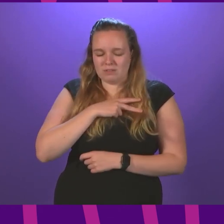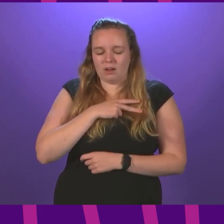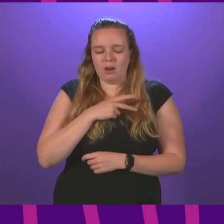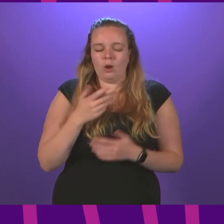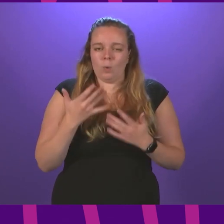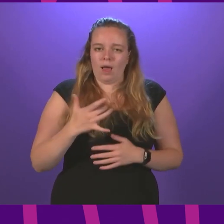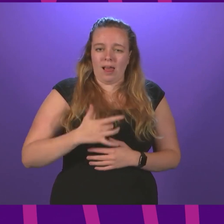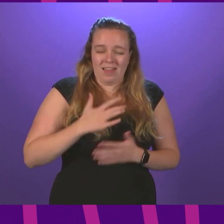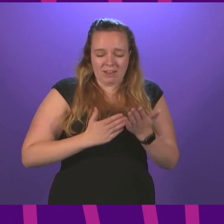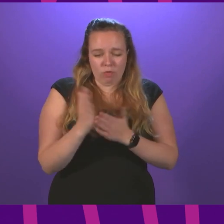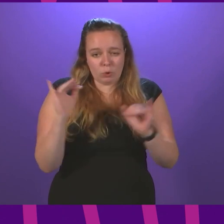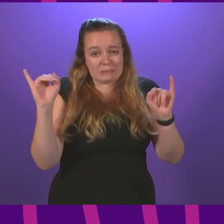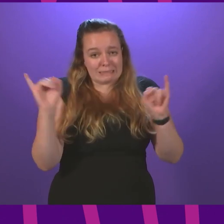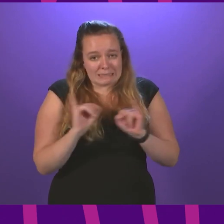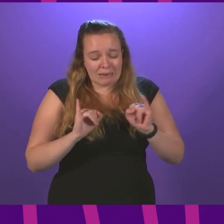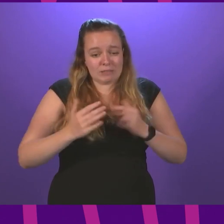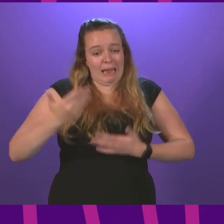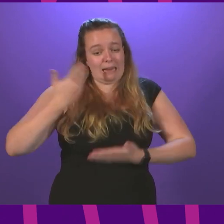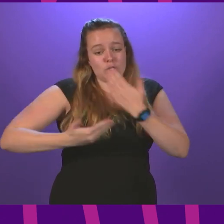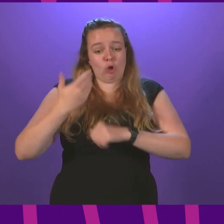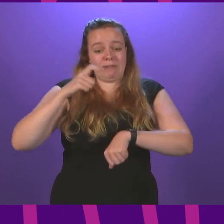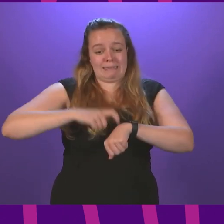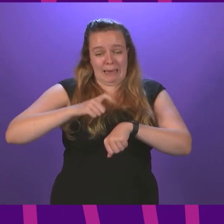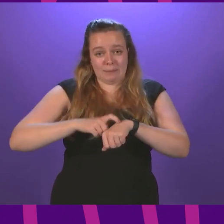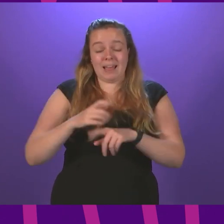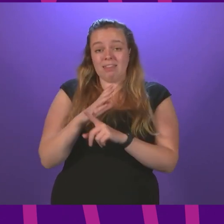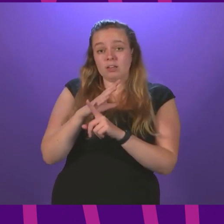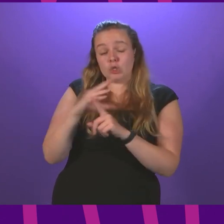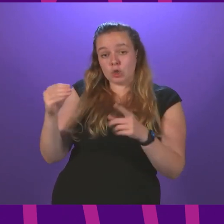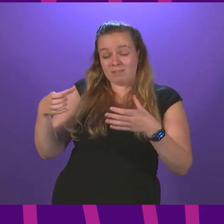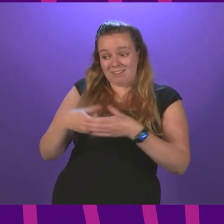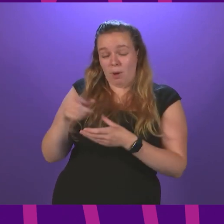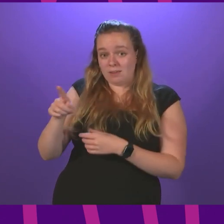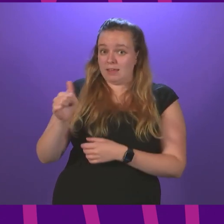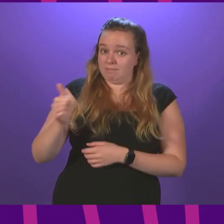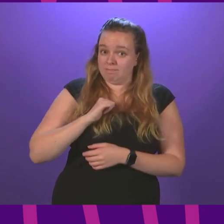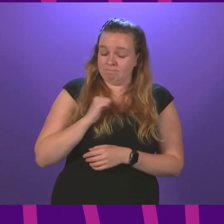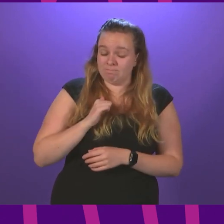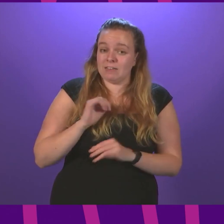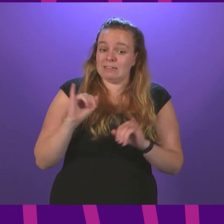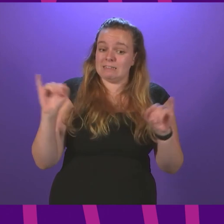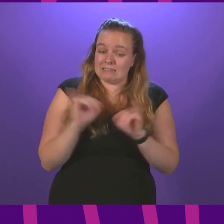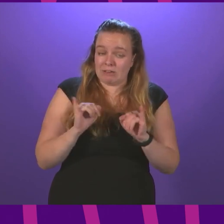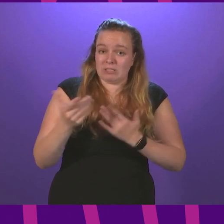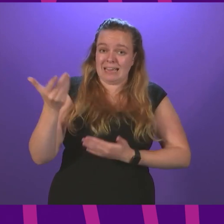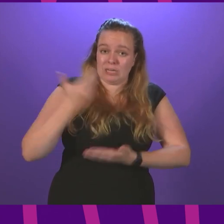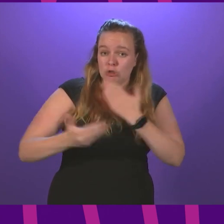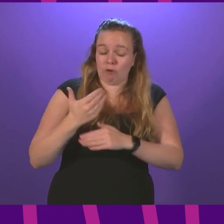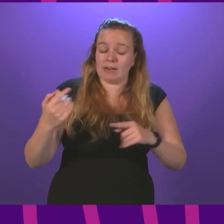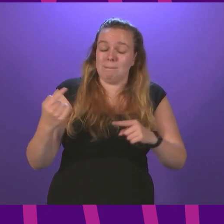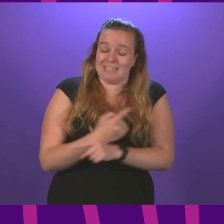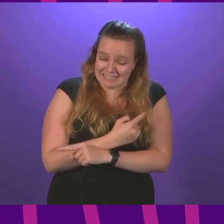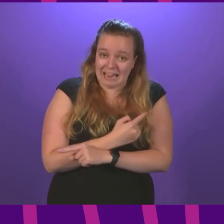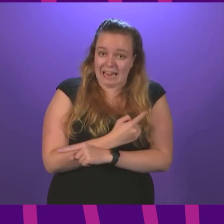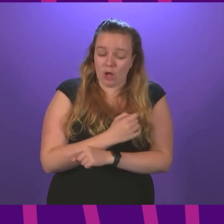through serious and historic times, and the Conservative Party are about to make a serious and historic mistake